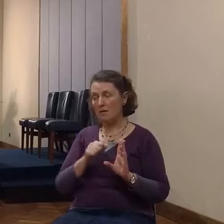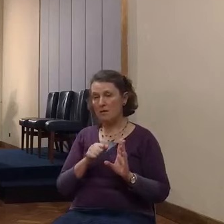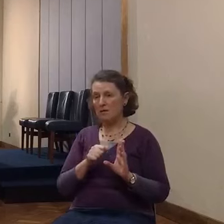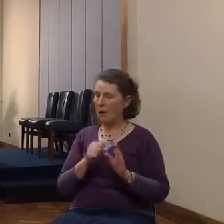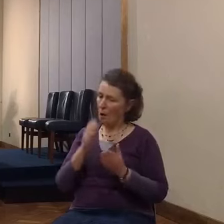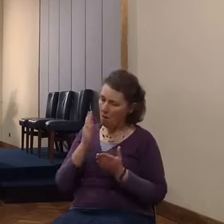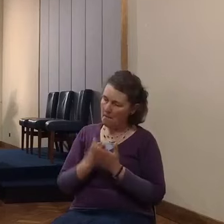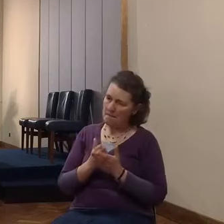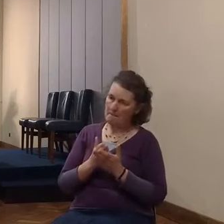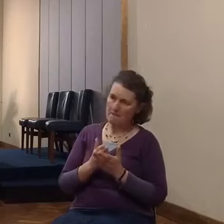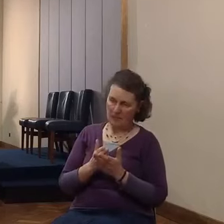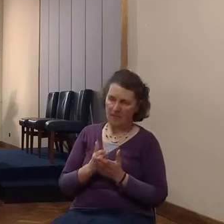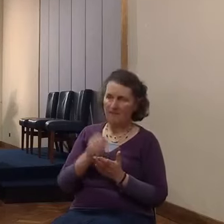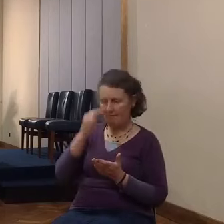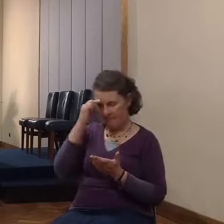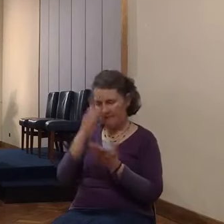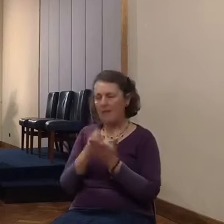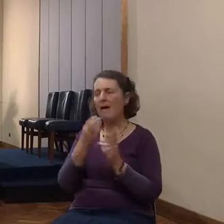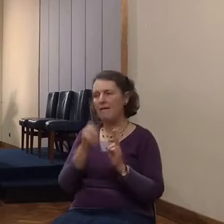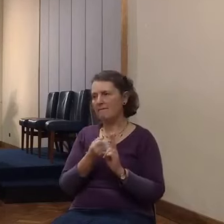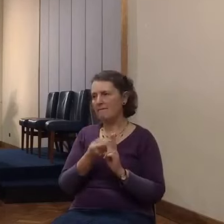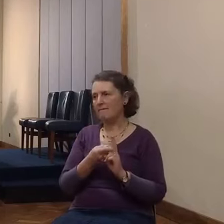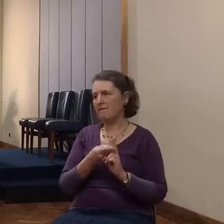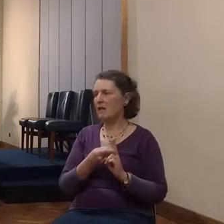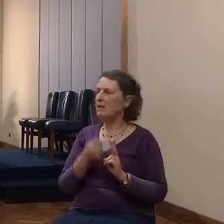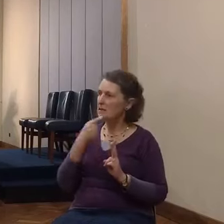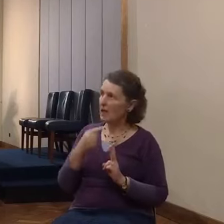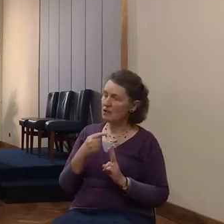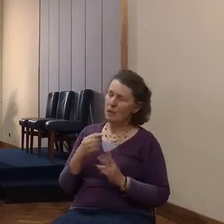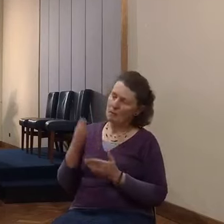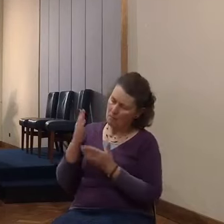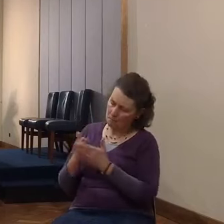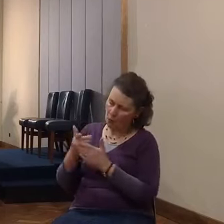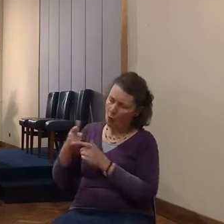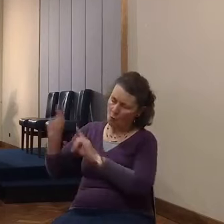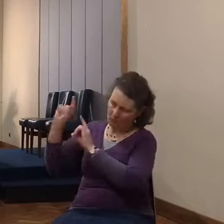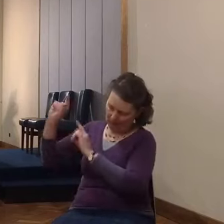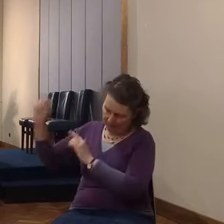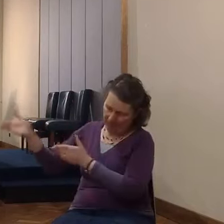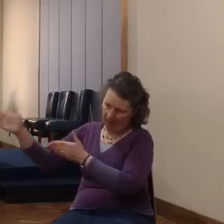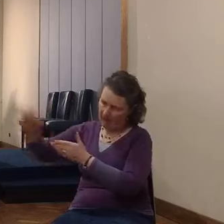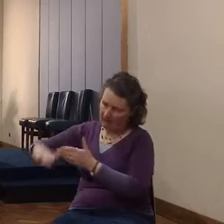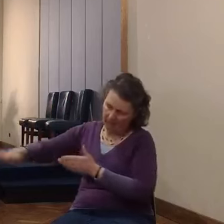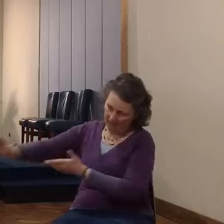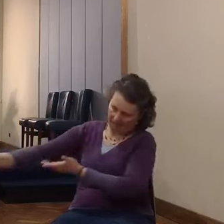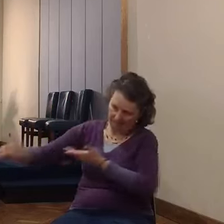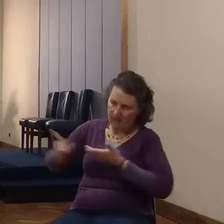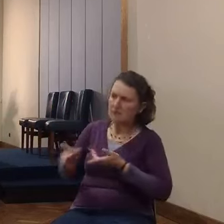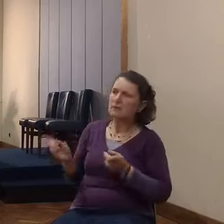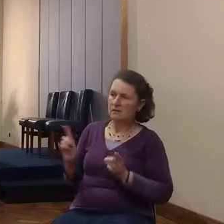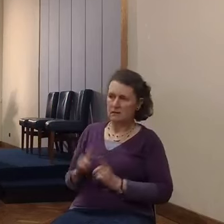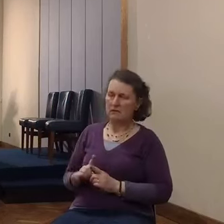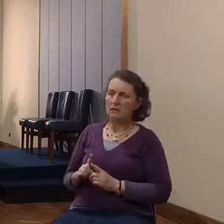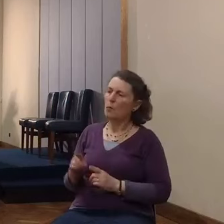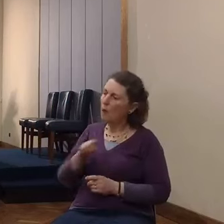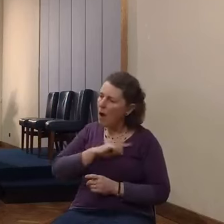the Lord hath delivered into our hands all the land, for all the inhabitants of the